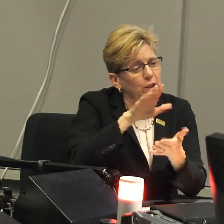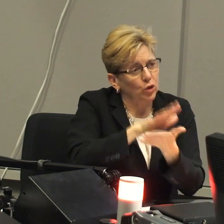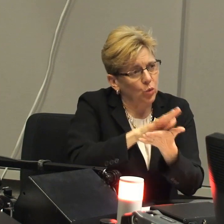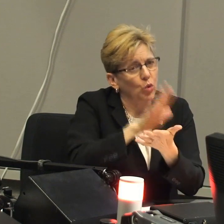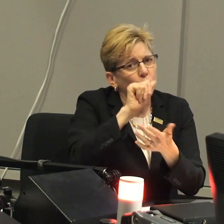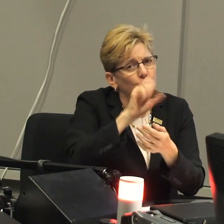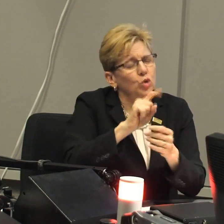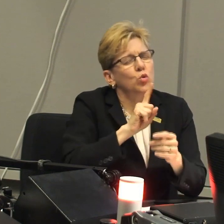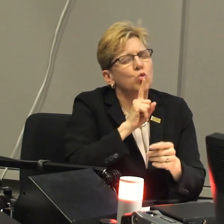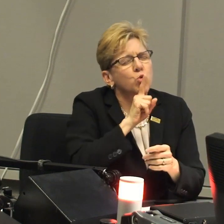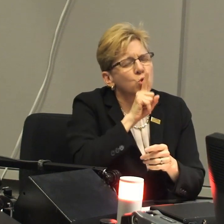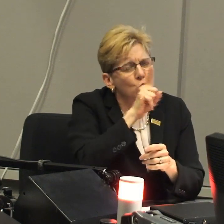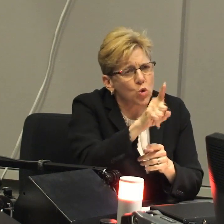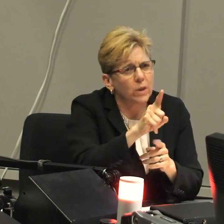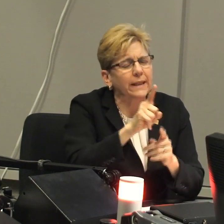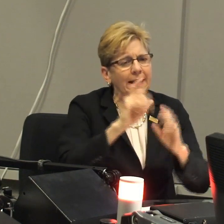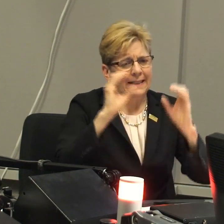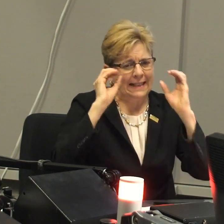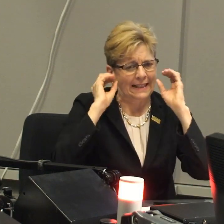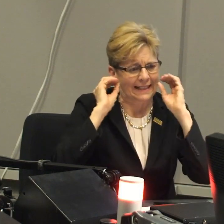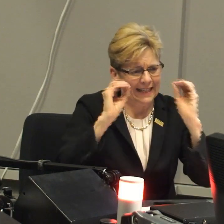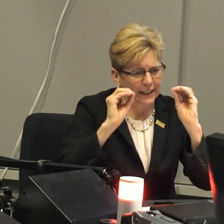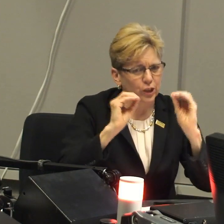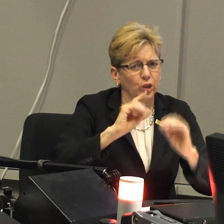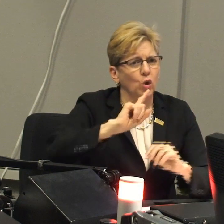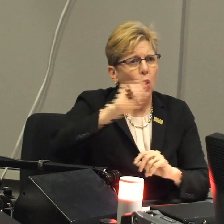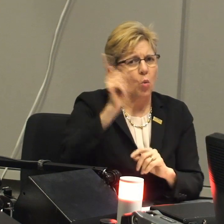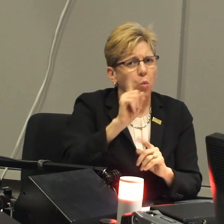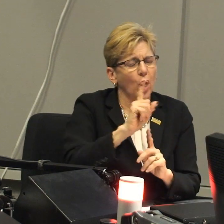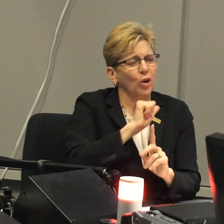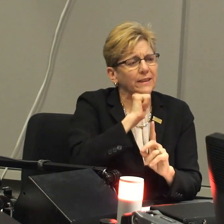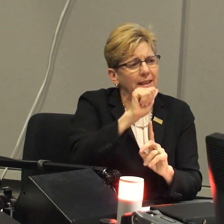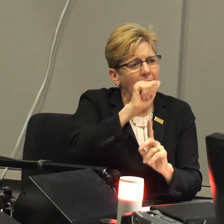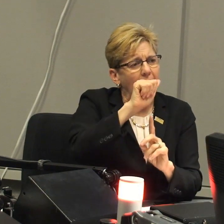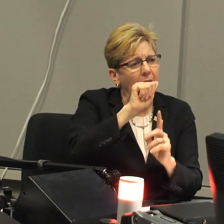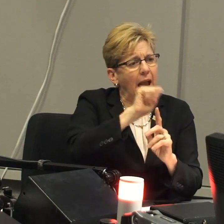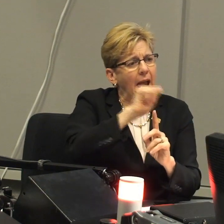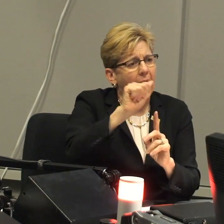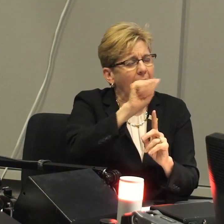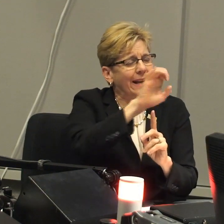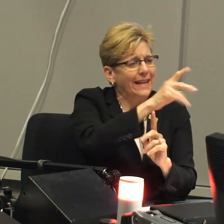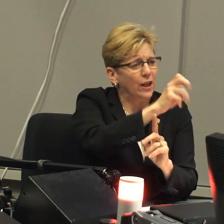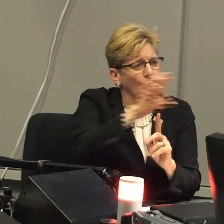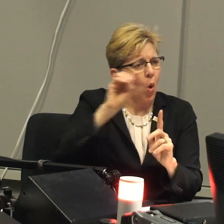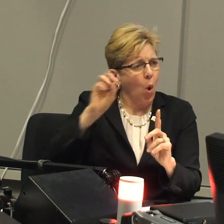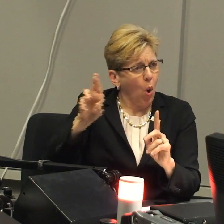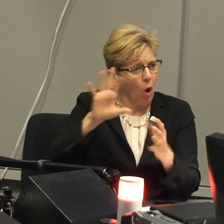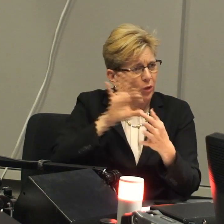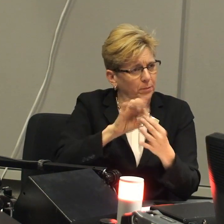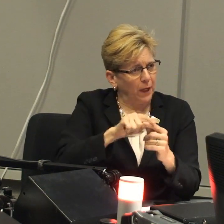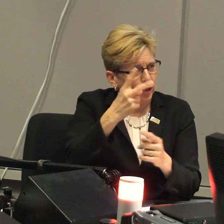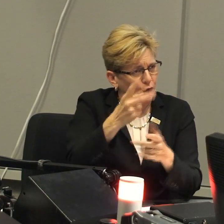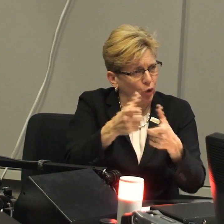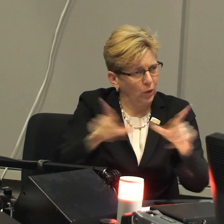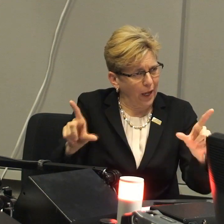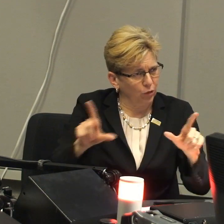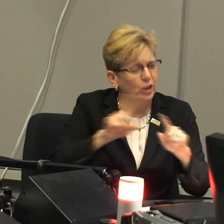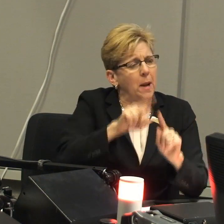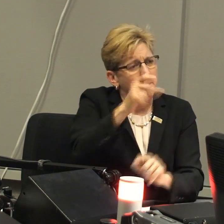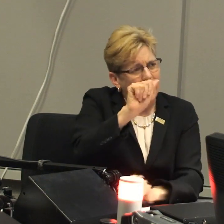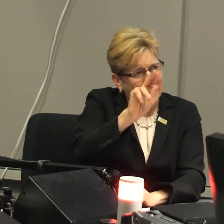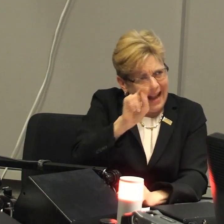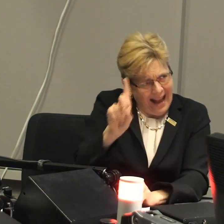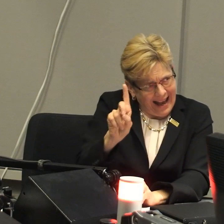And the focus of these schools was truly to teach where it's not an either